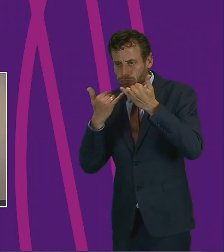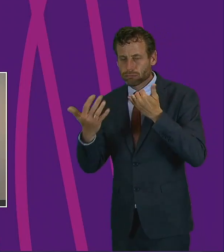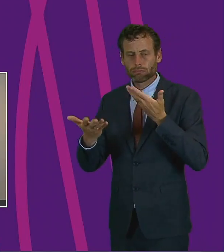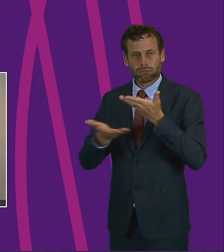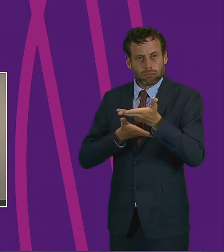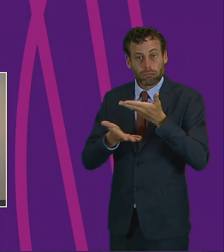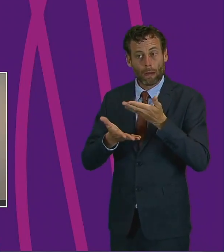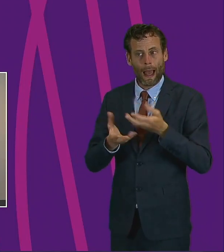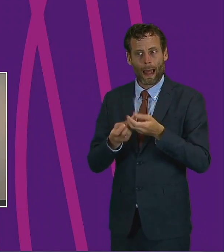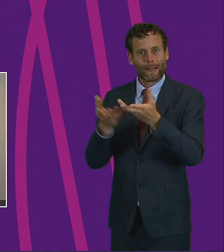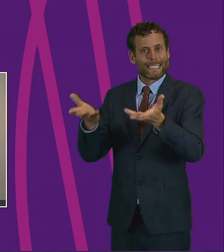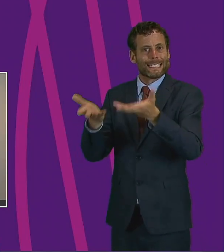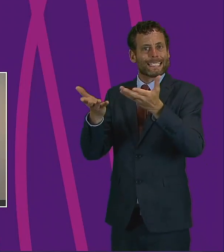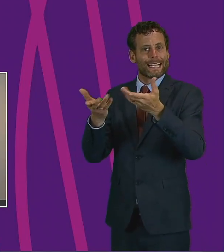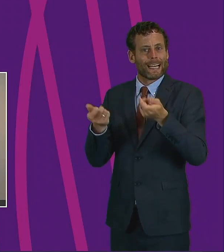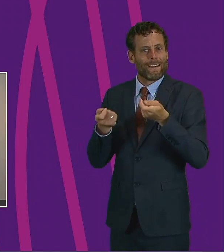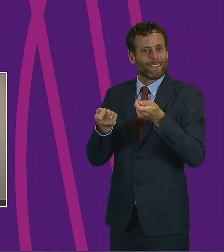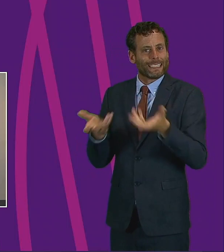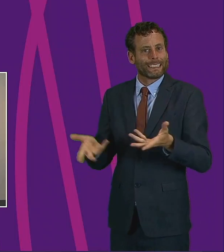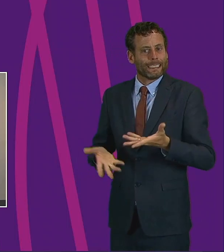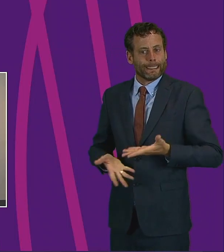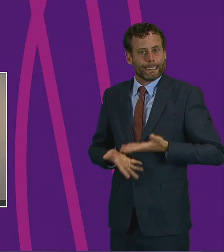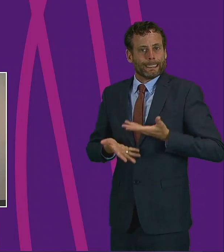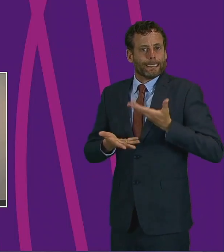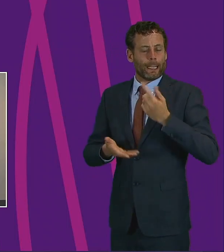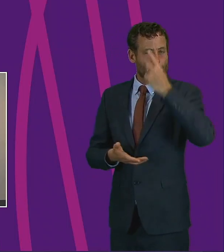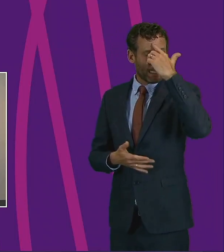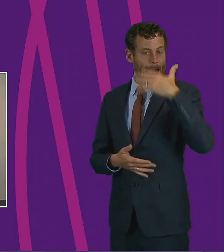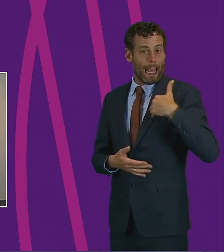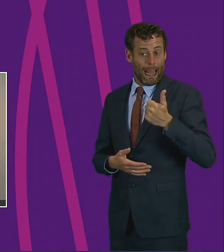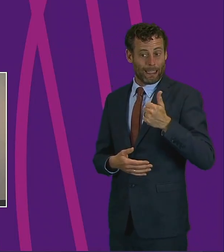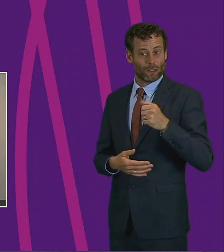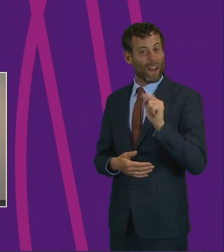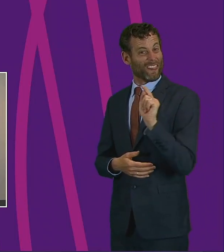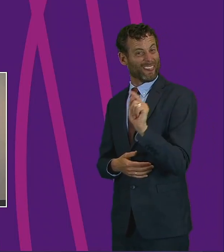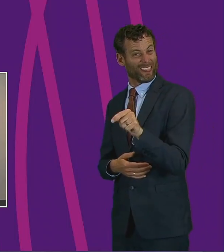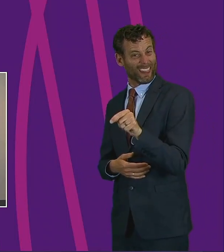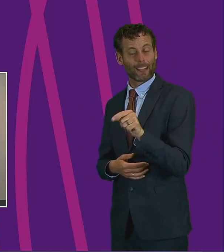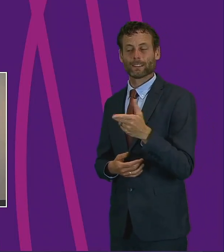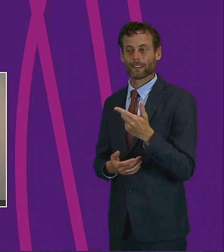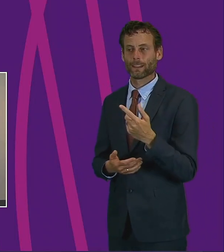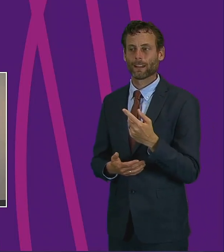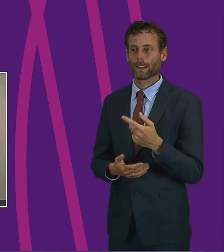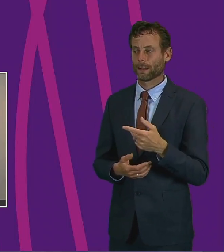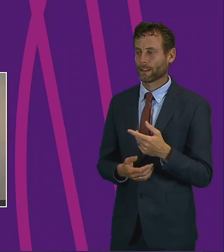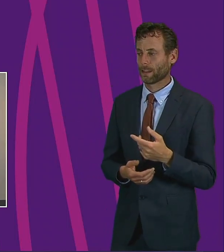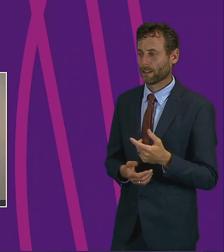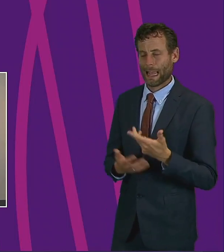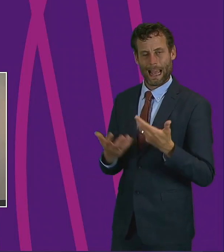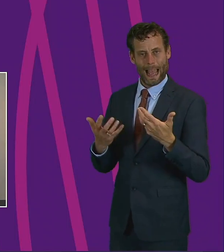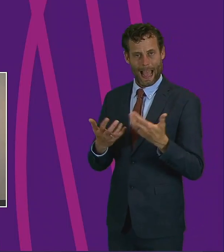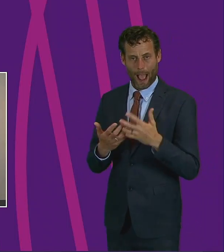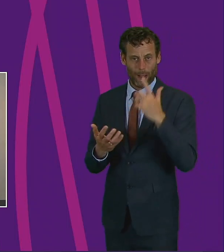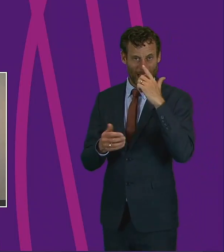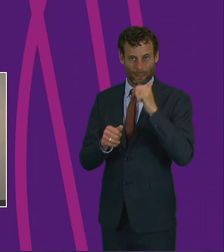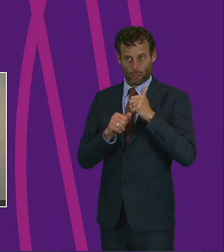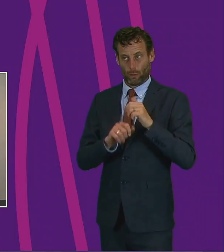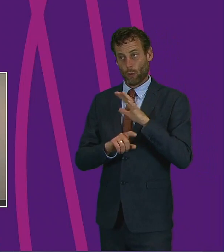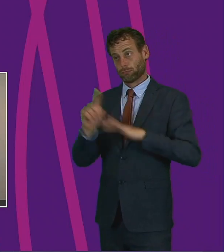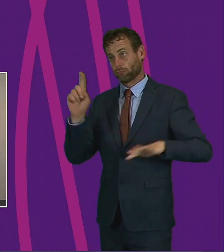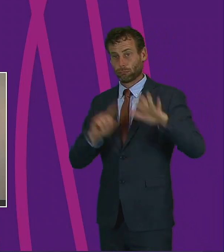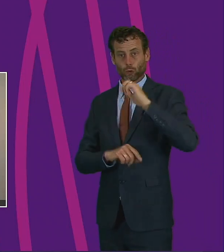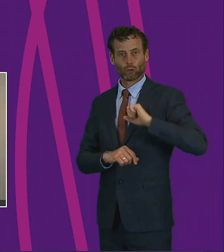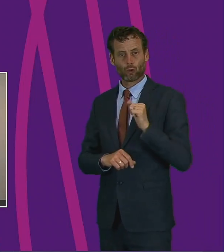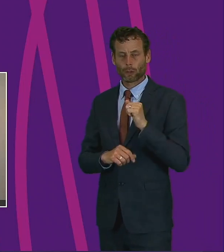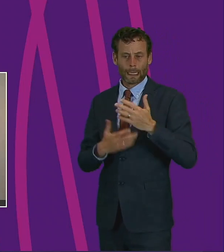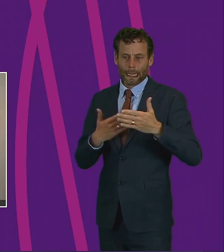different communities. Projects like this clearly show the need to think outside the box about how we can support people right across Scotland, no matter where they